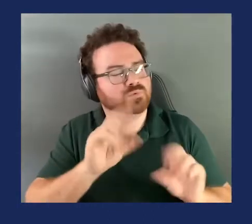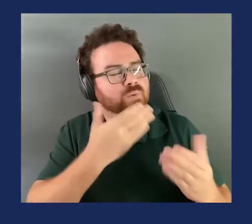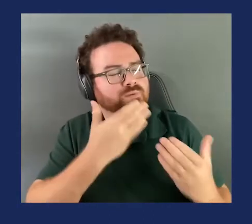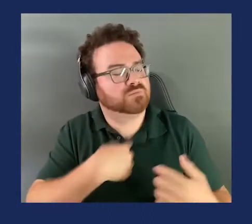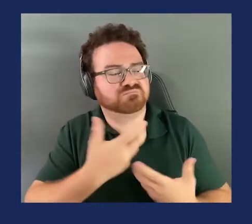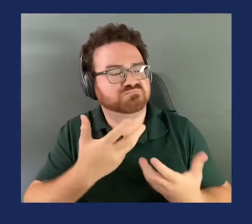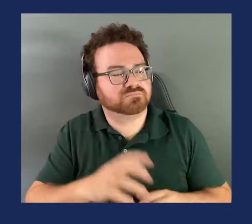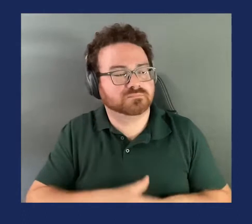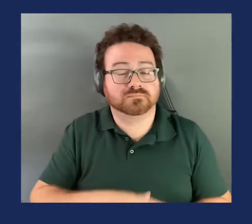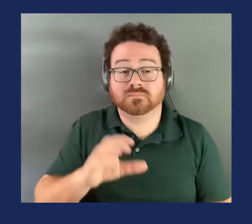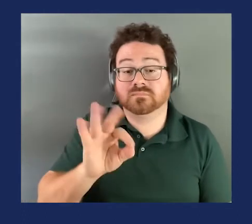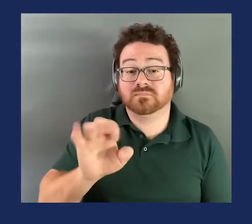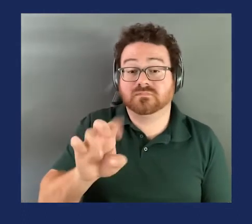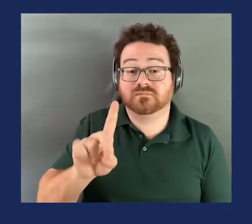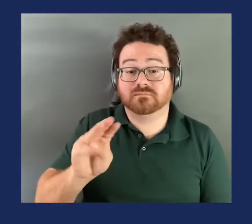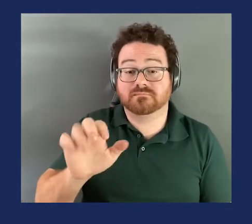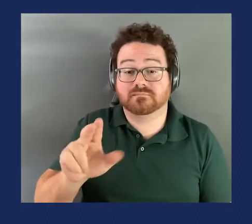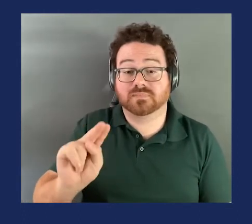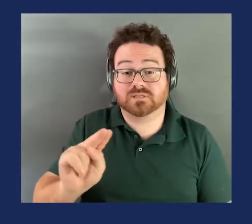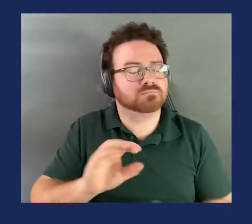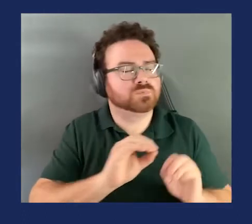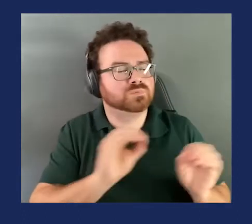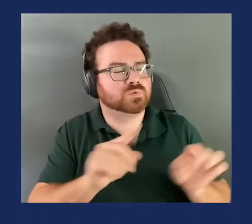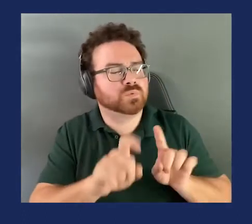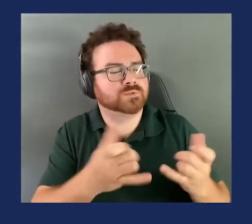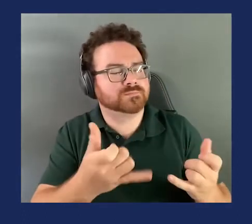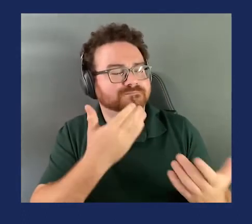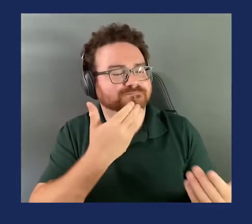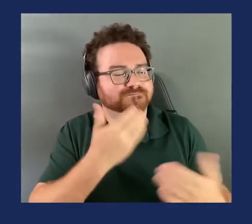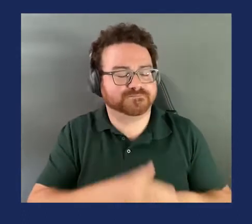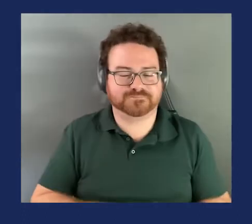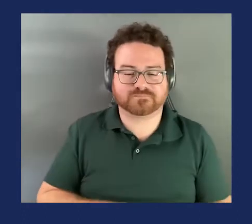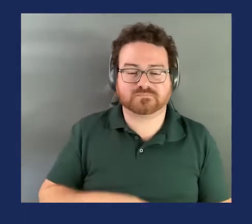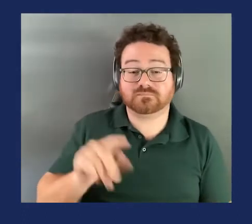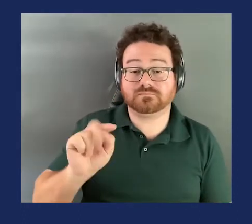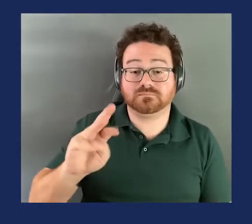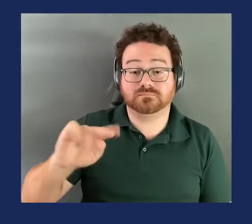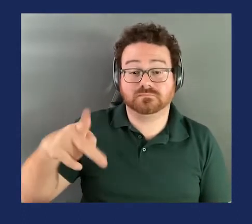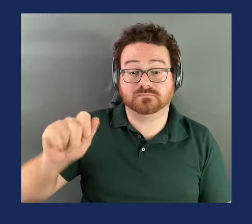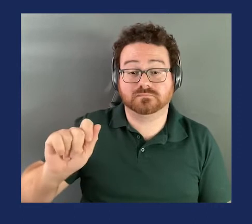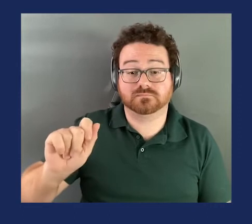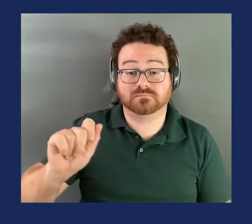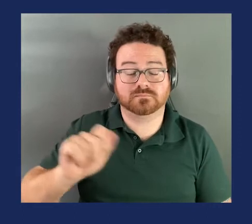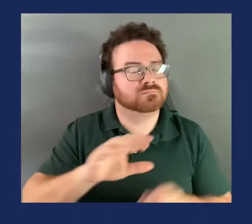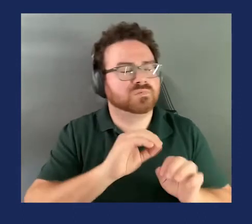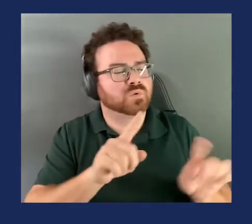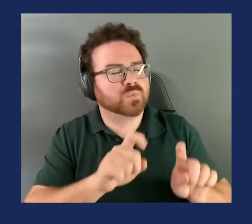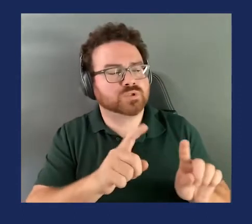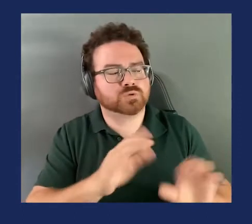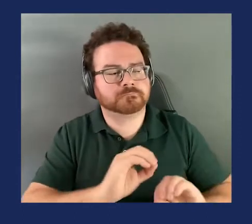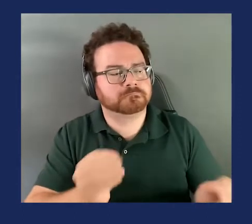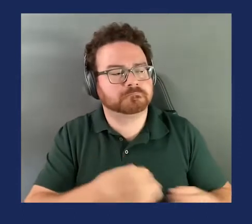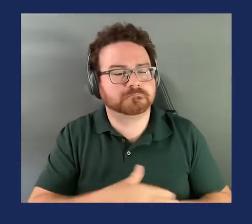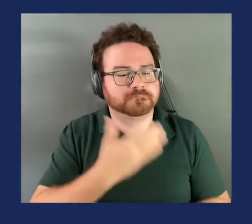Commissioner Feldman? No questions at this time. Thank you. Commissioner Trumka? Questions for me either. Thank you.